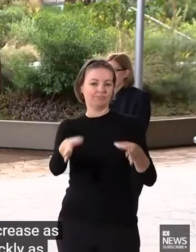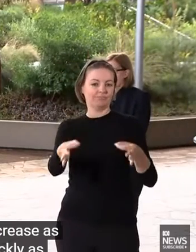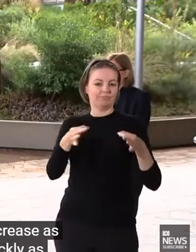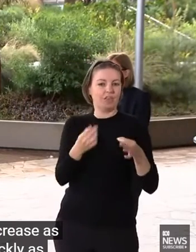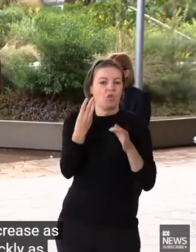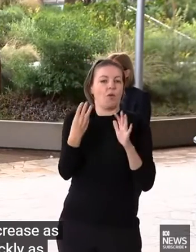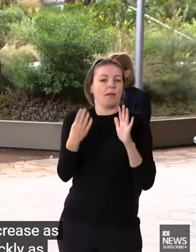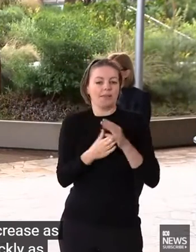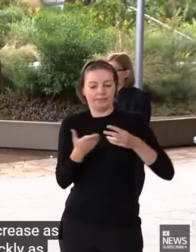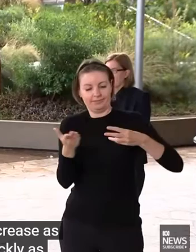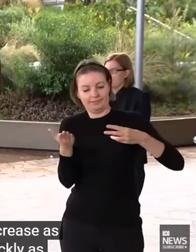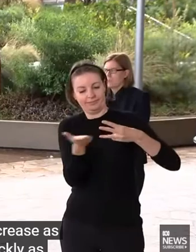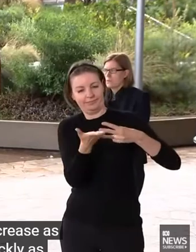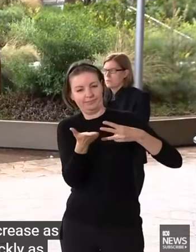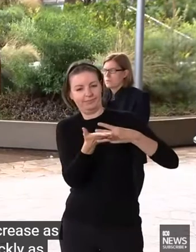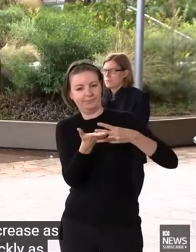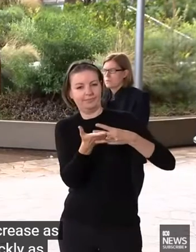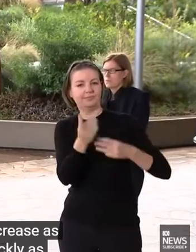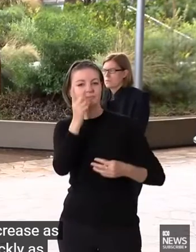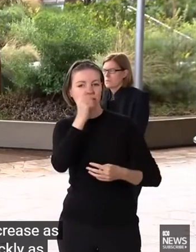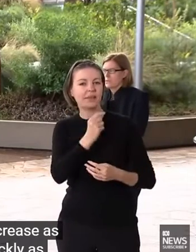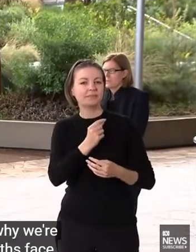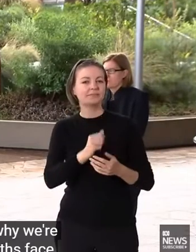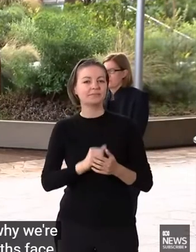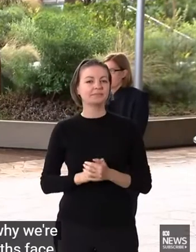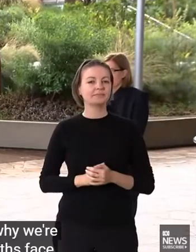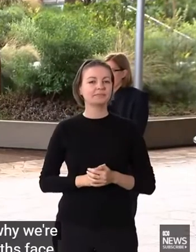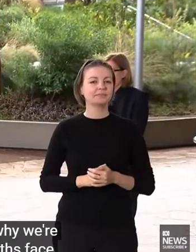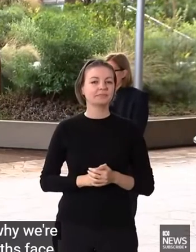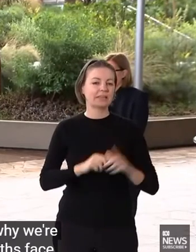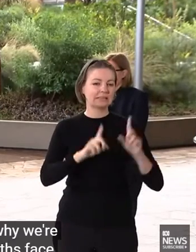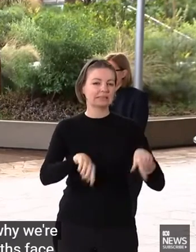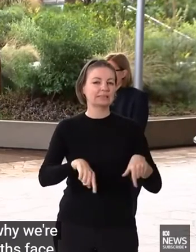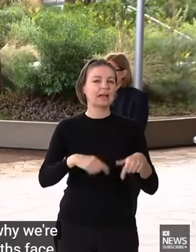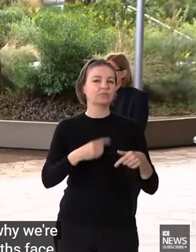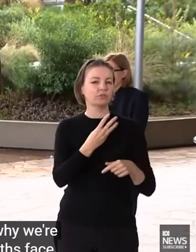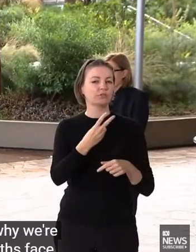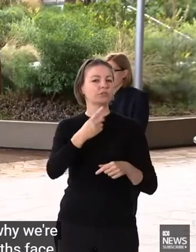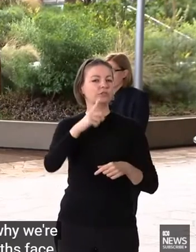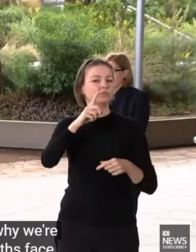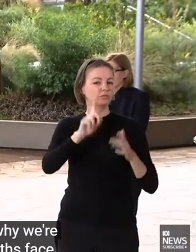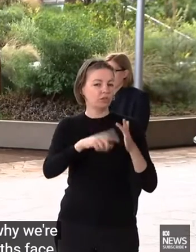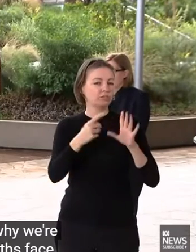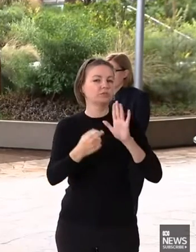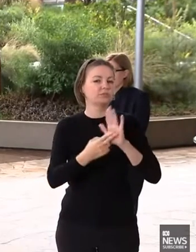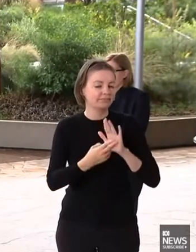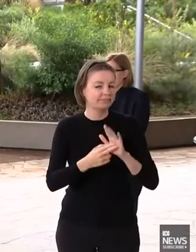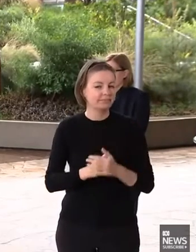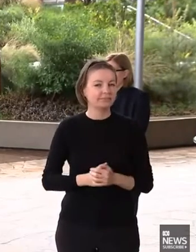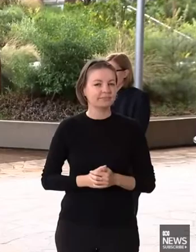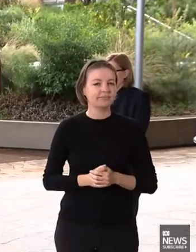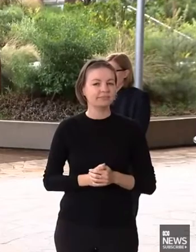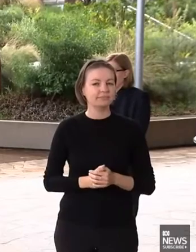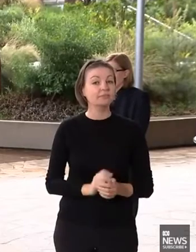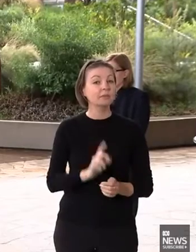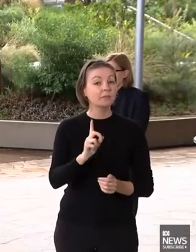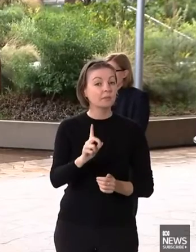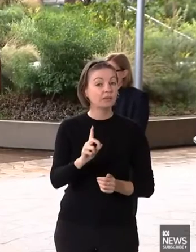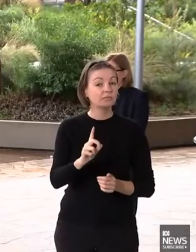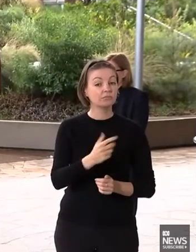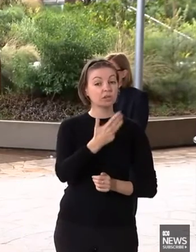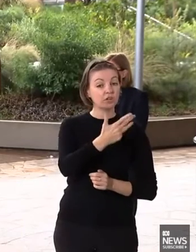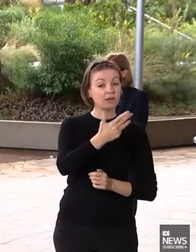three-month phase today. Well, as of the 21st of January, but announcing it today. But if you have